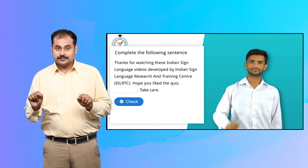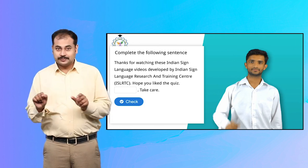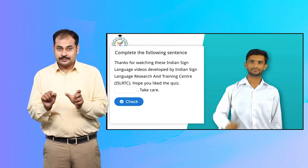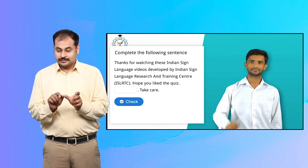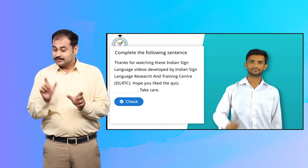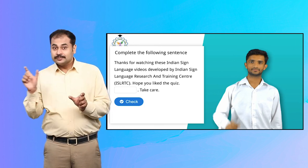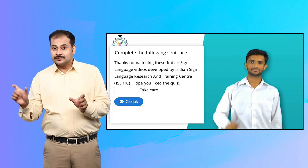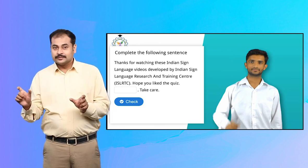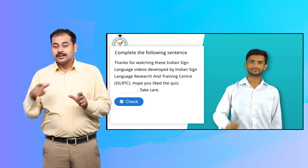Take care.